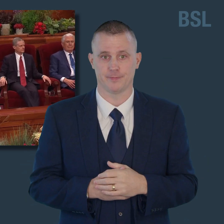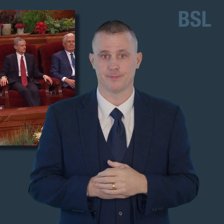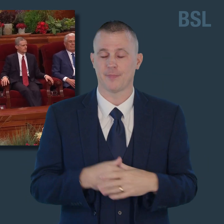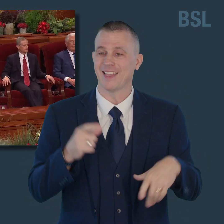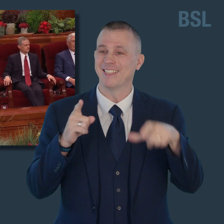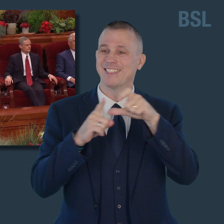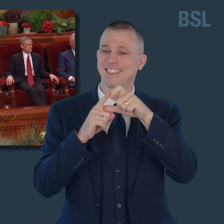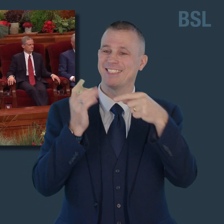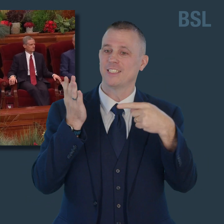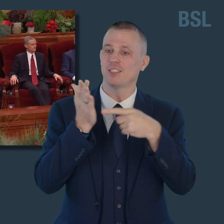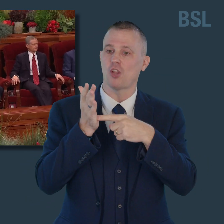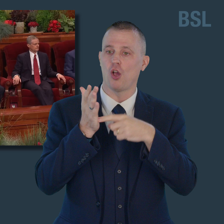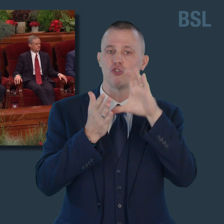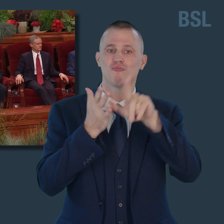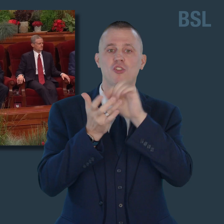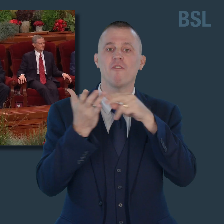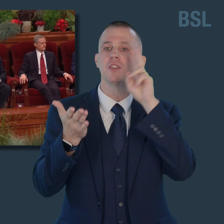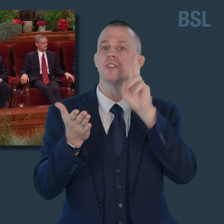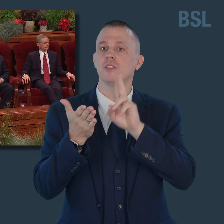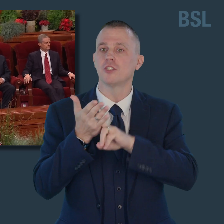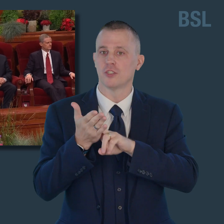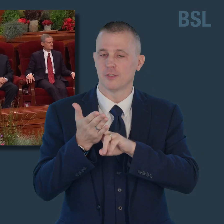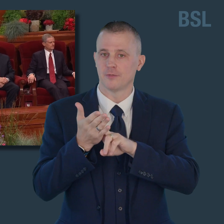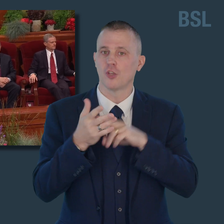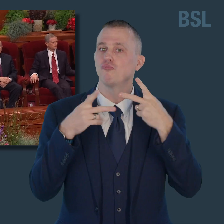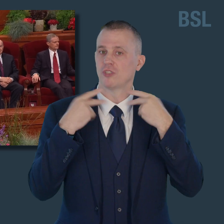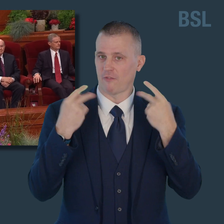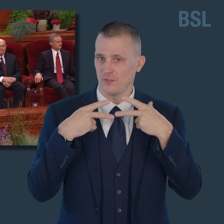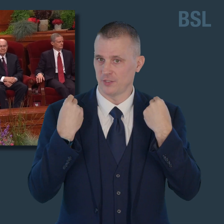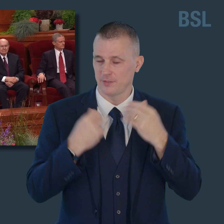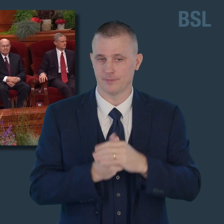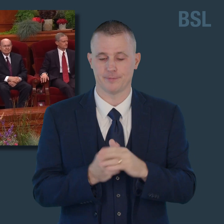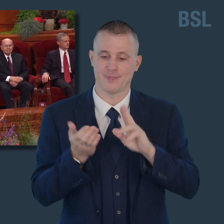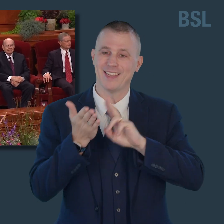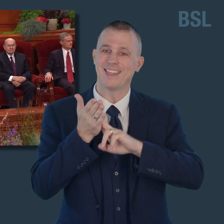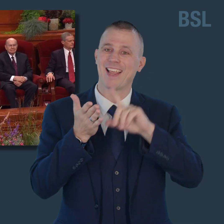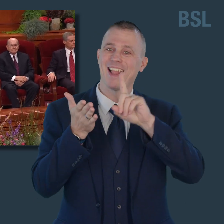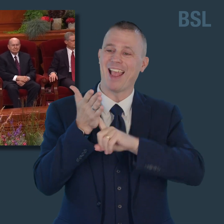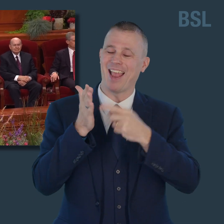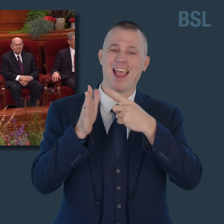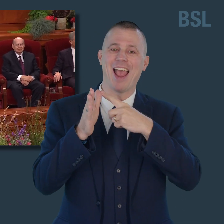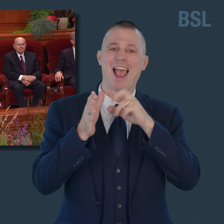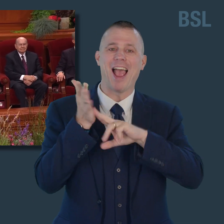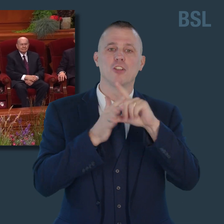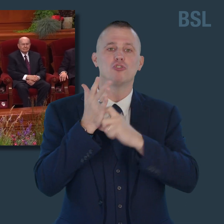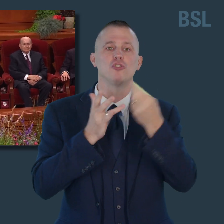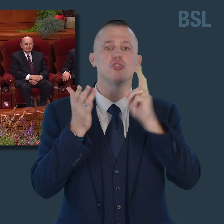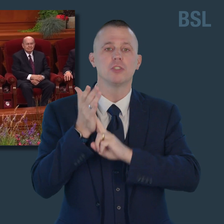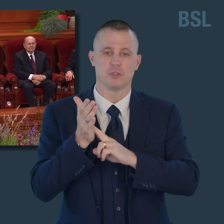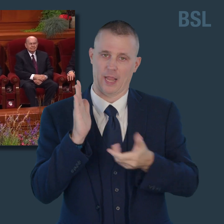D. Todd Christofferson, Neil L. Anderson,